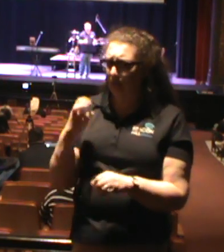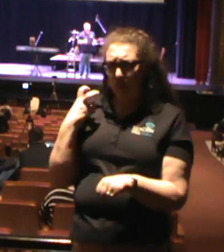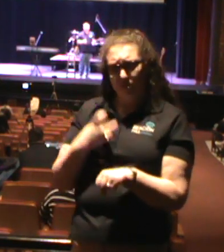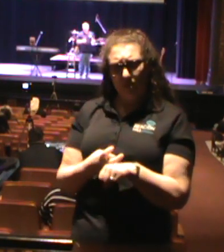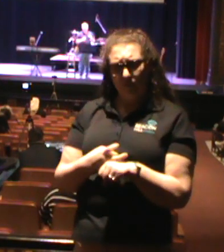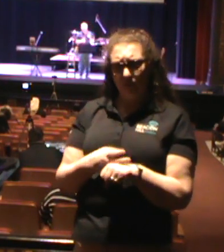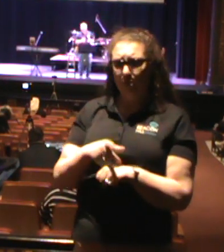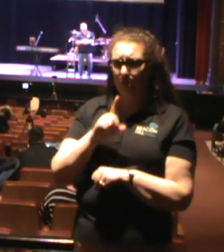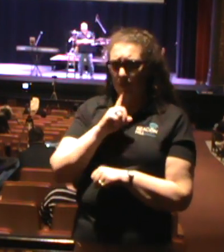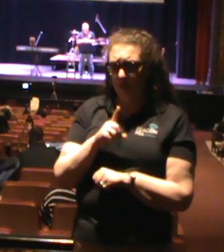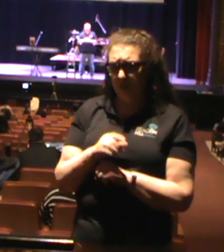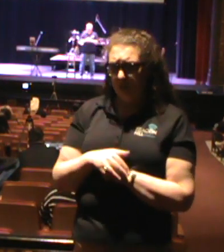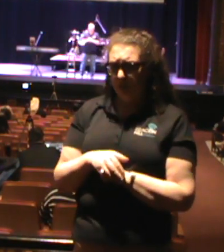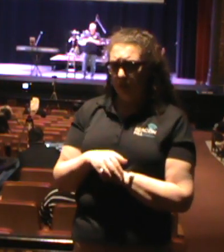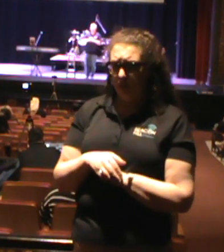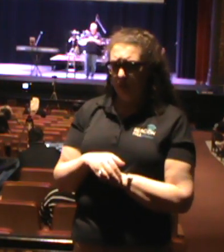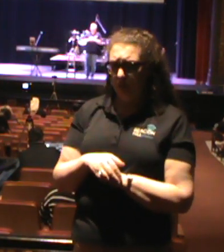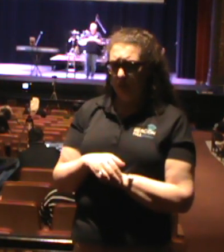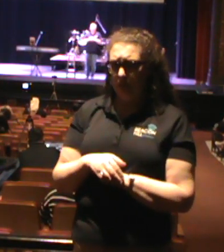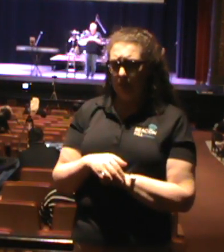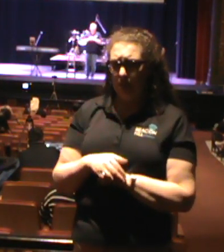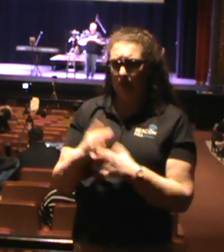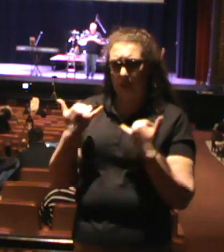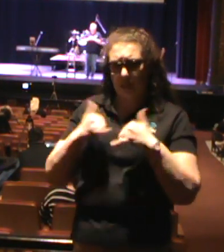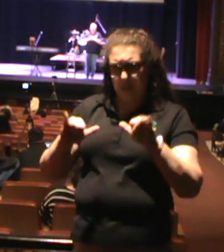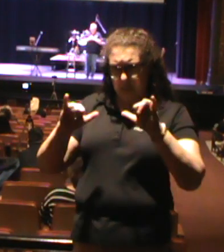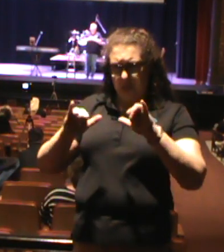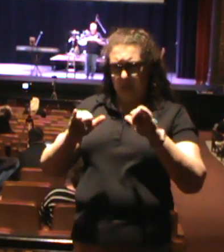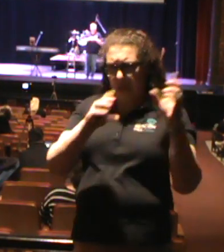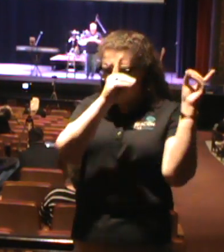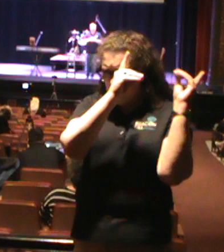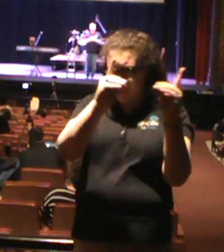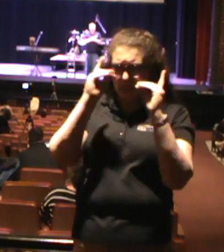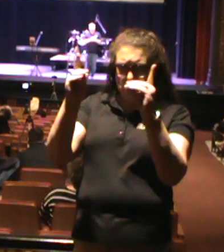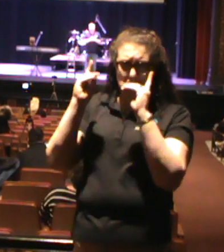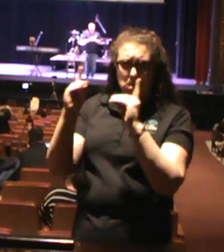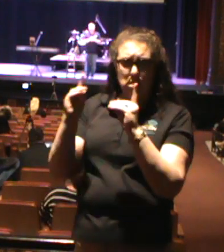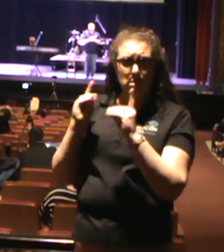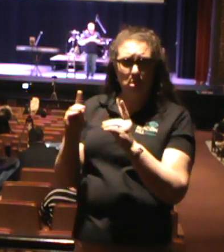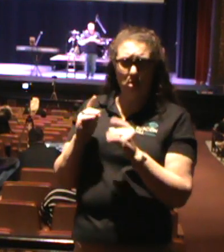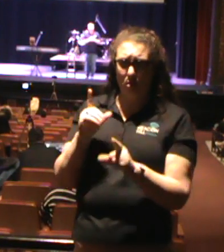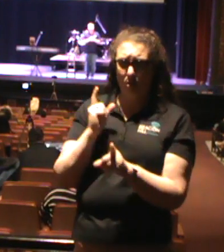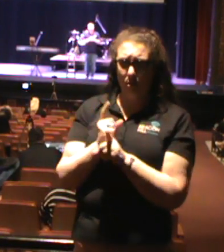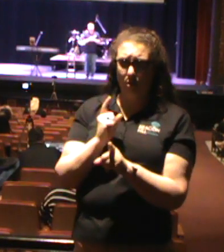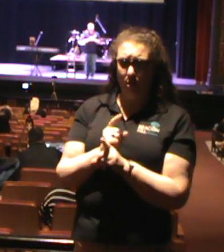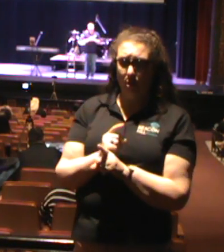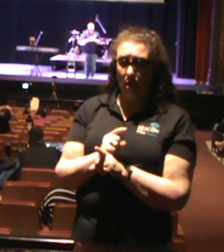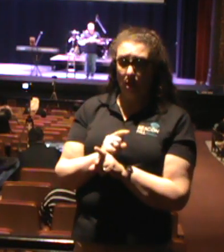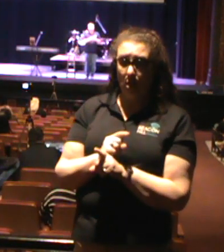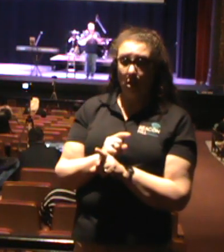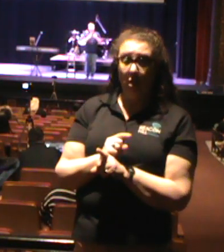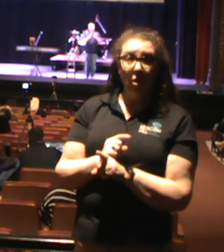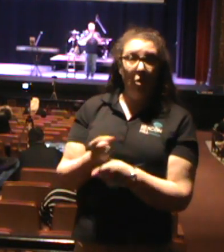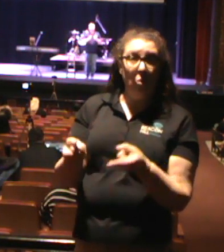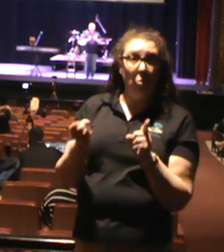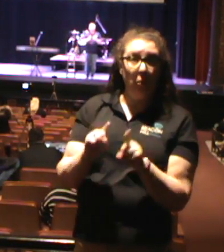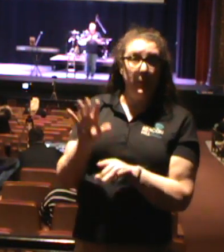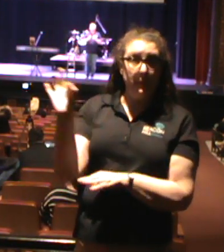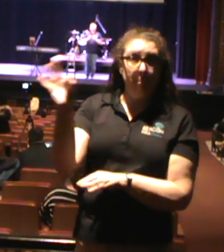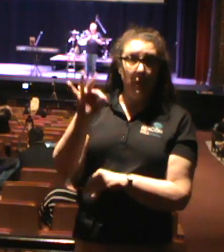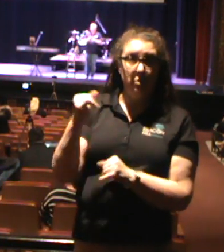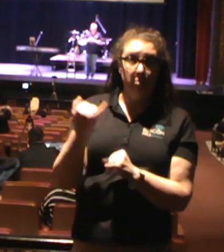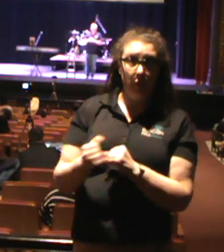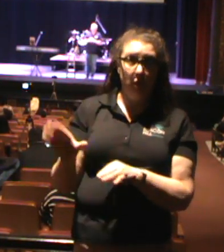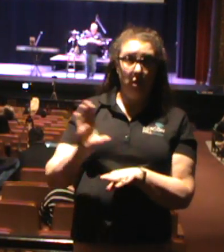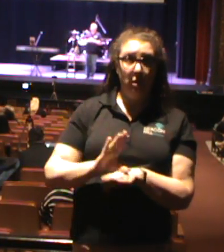to stay doctrinally sound by pastoring my last church. There was some great